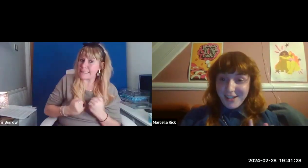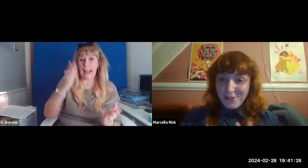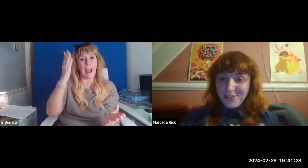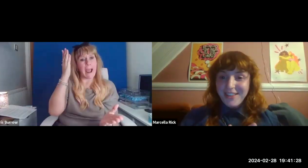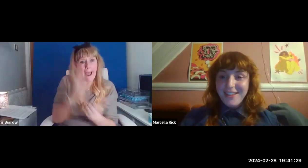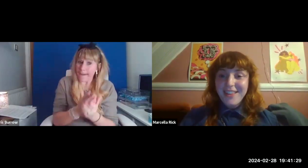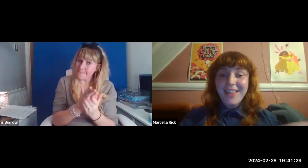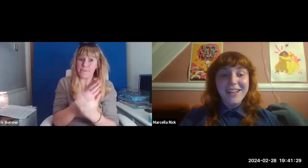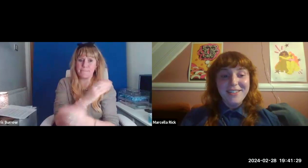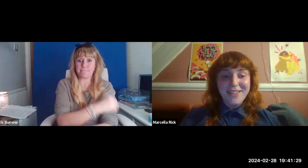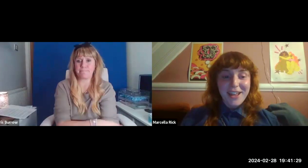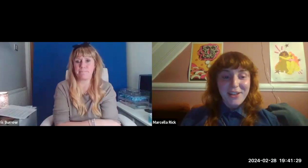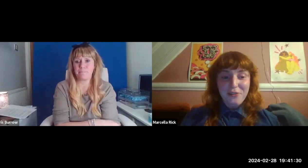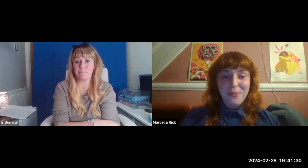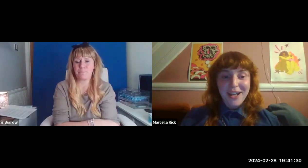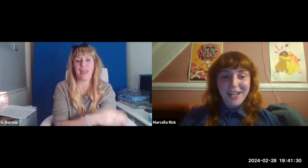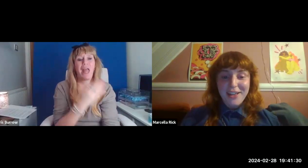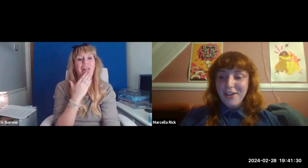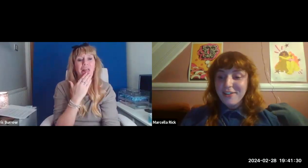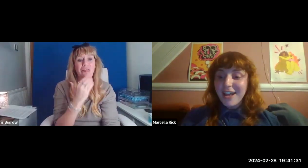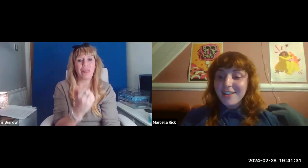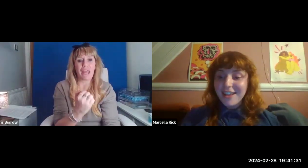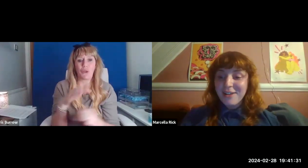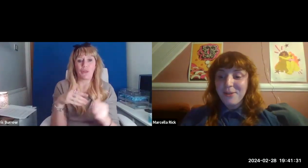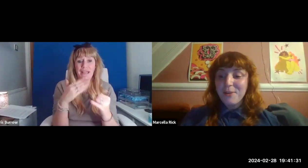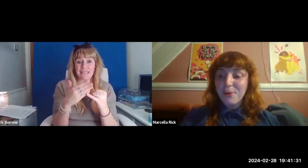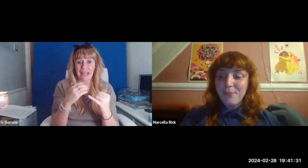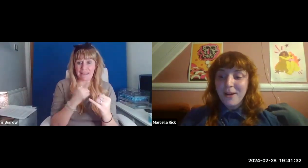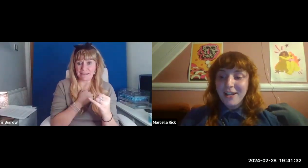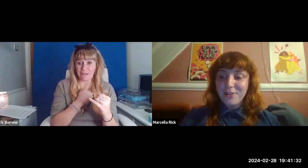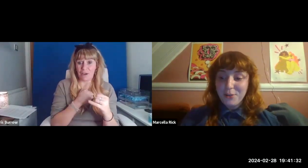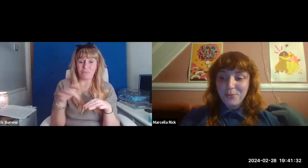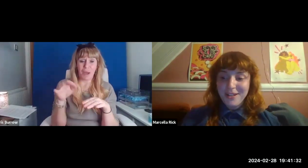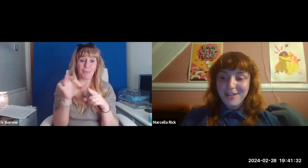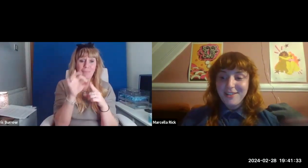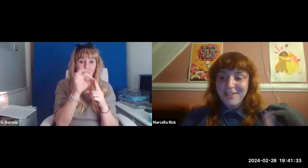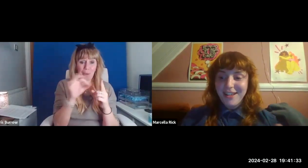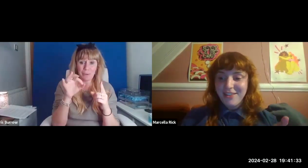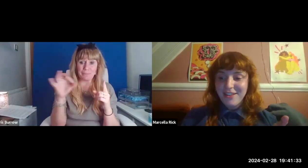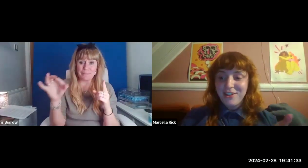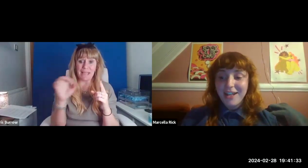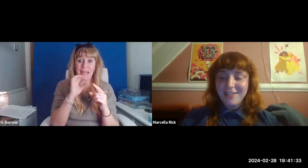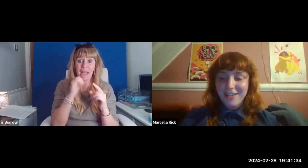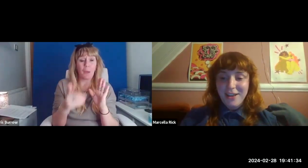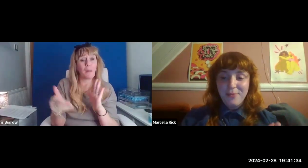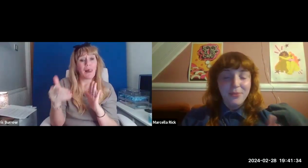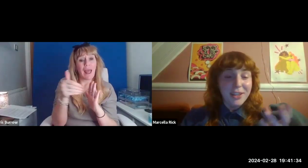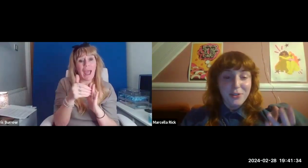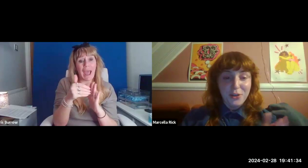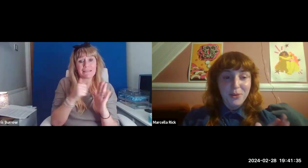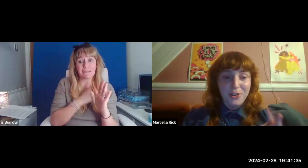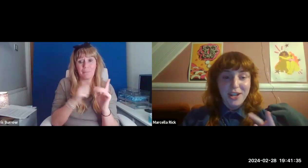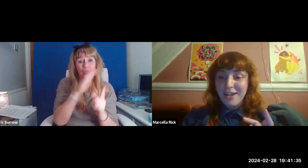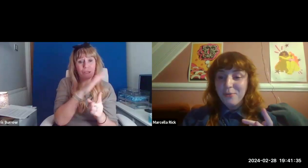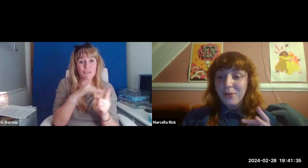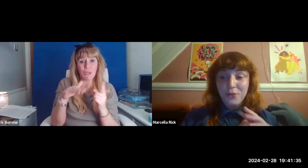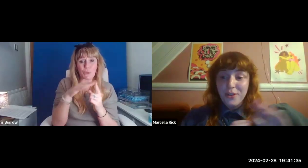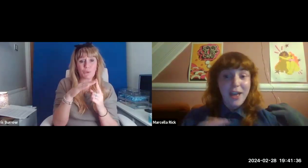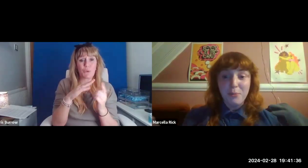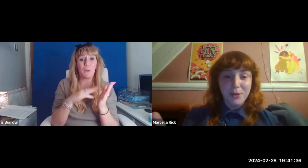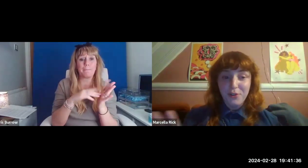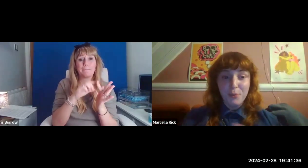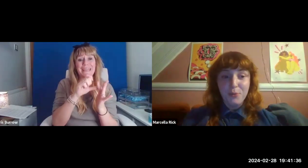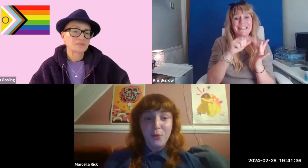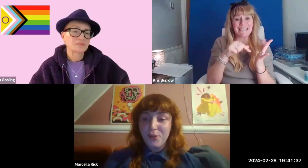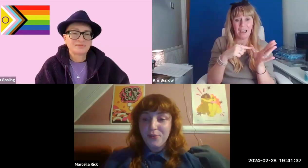Thank you. That is the end of my set and I'm going to put my social medias in the chat. Thank you so much and well